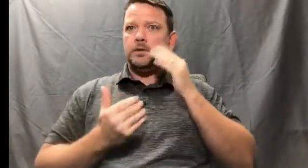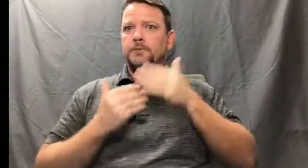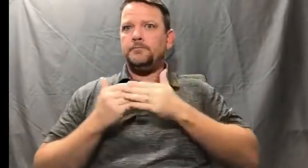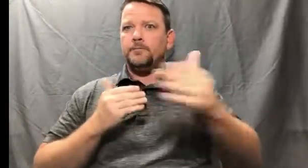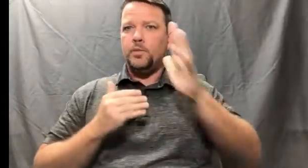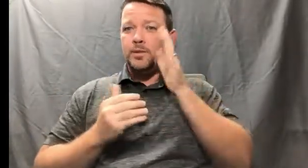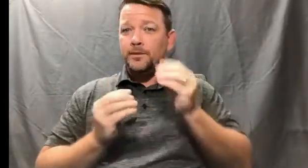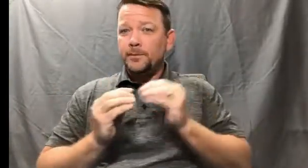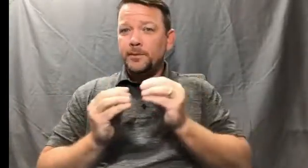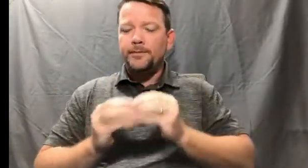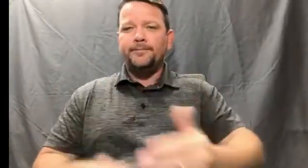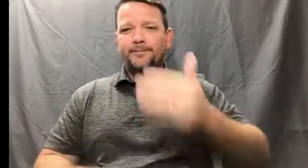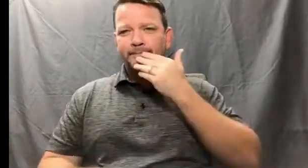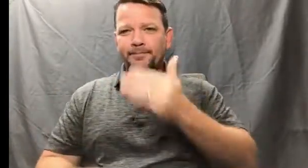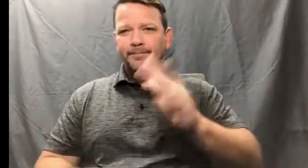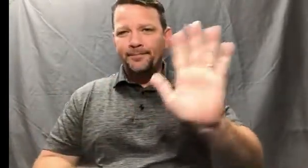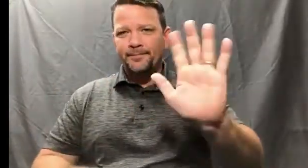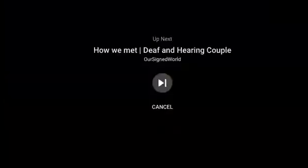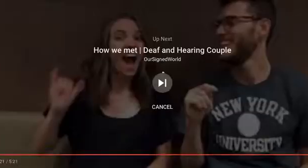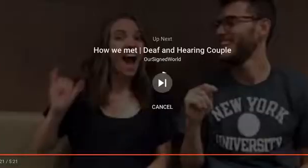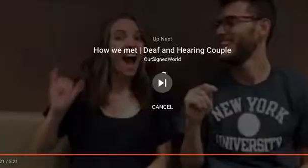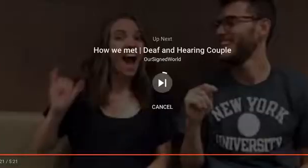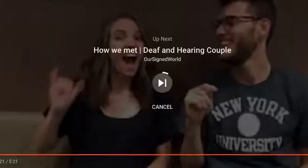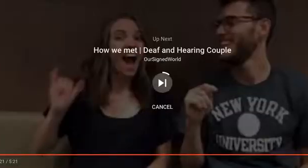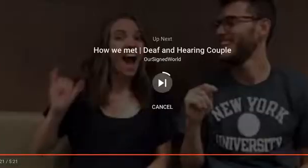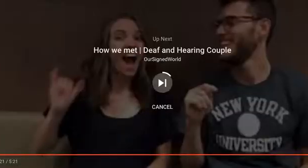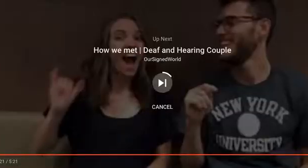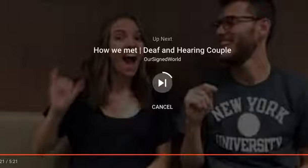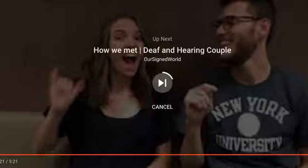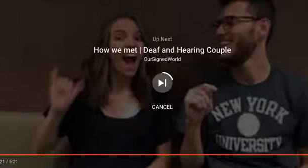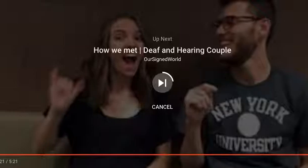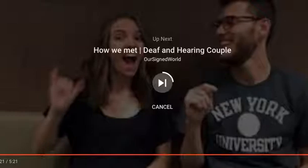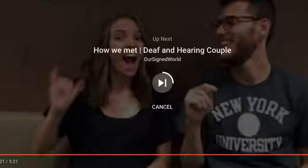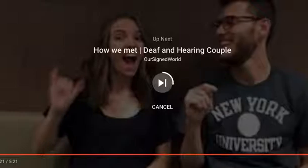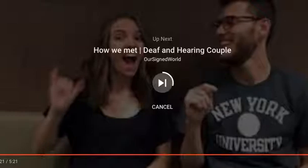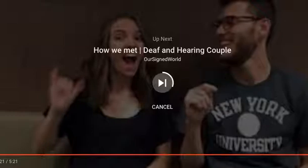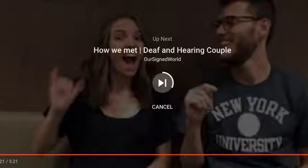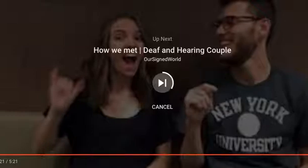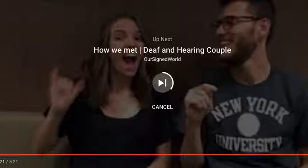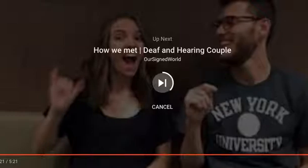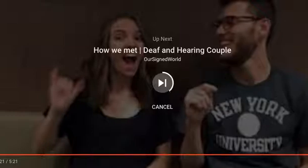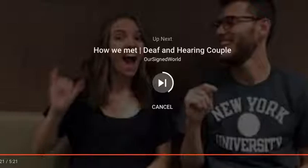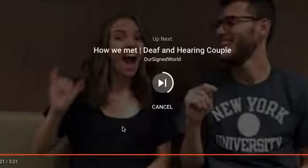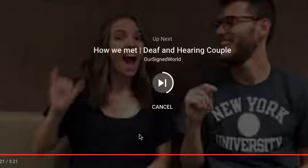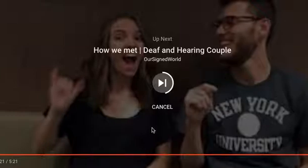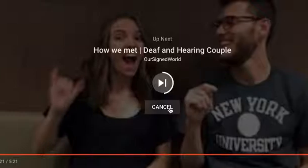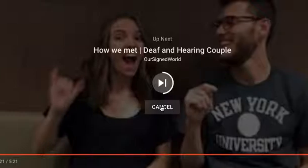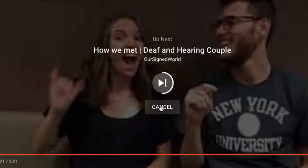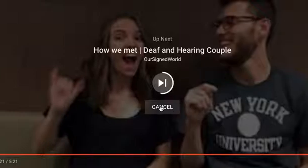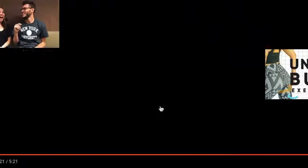And I encourage to support, um, each other more so. Thank you. Thank you.